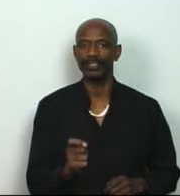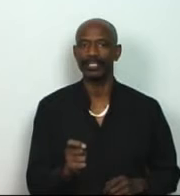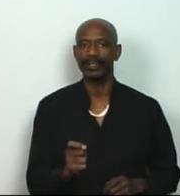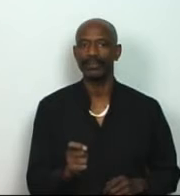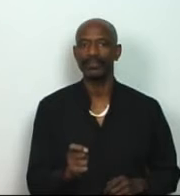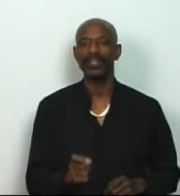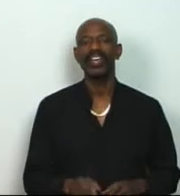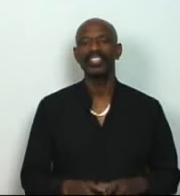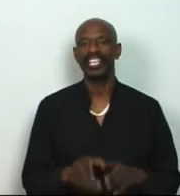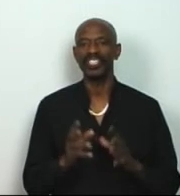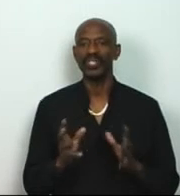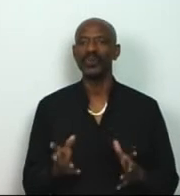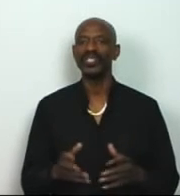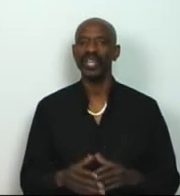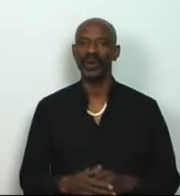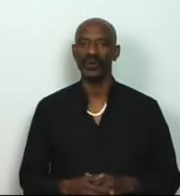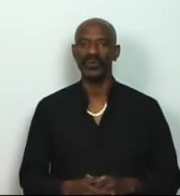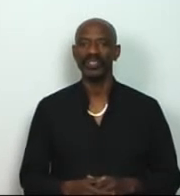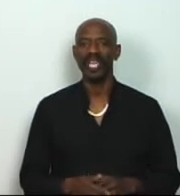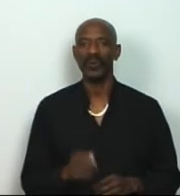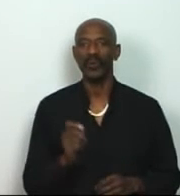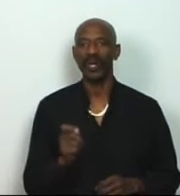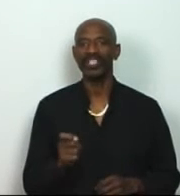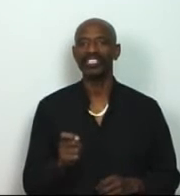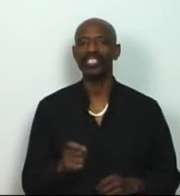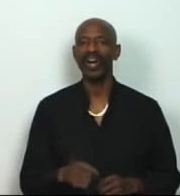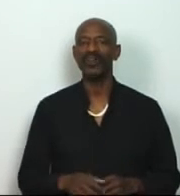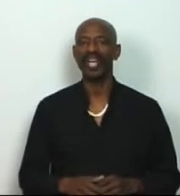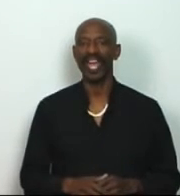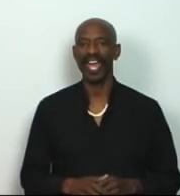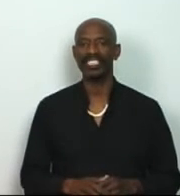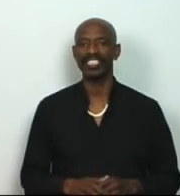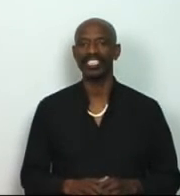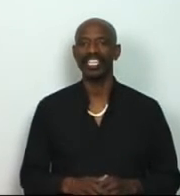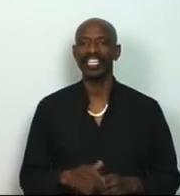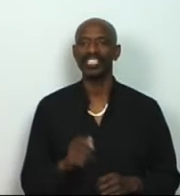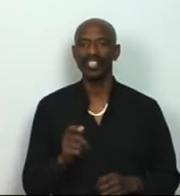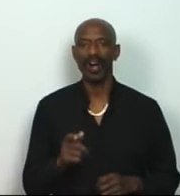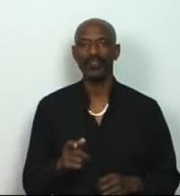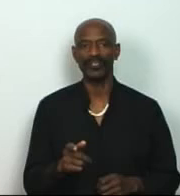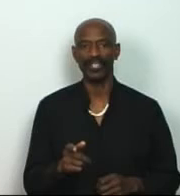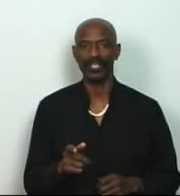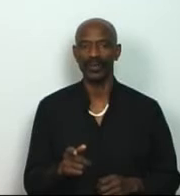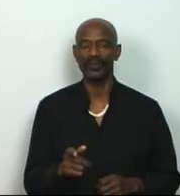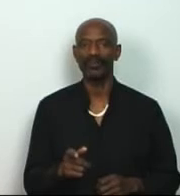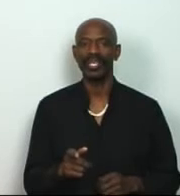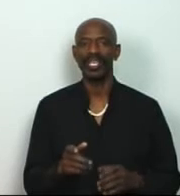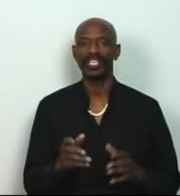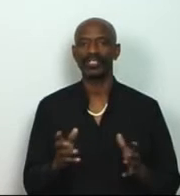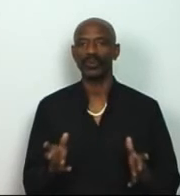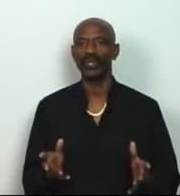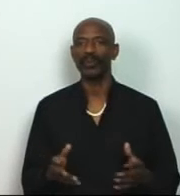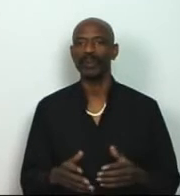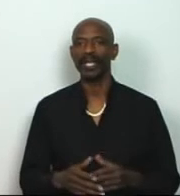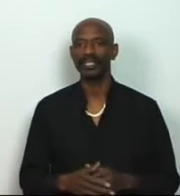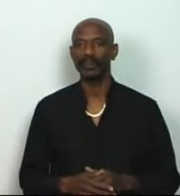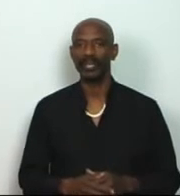then you would know that what this call to action is offering you is a real possibility